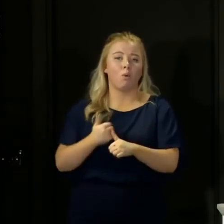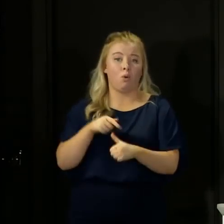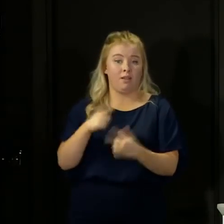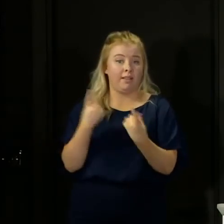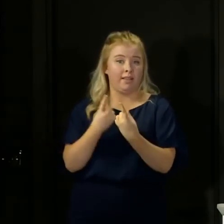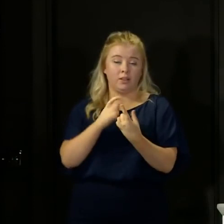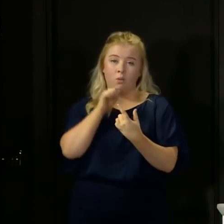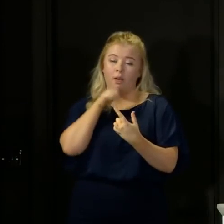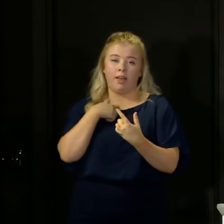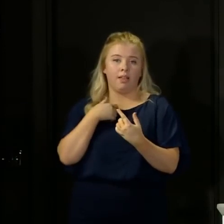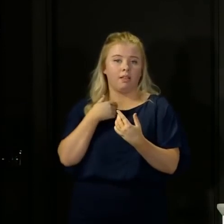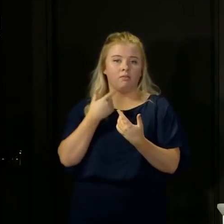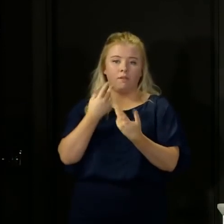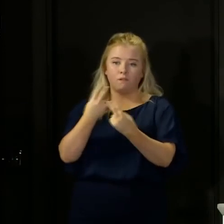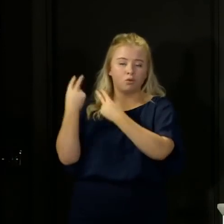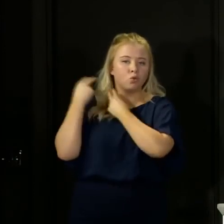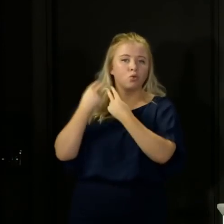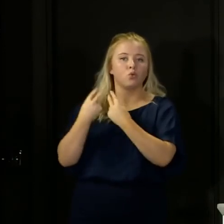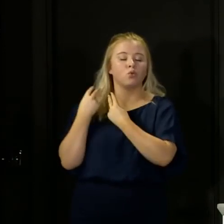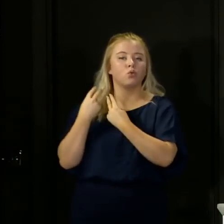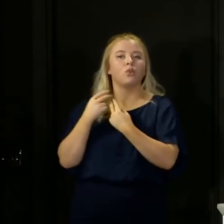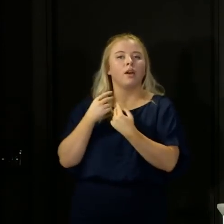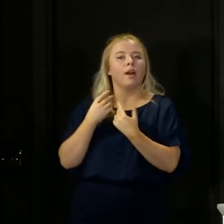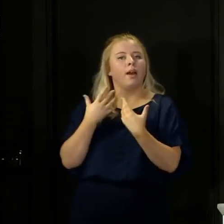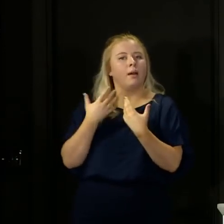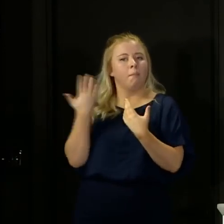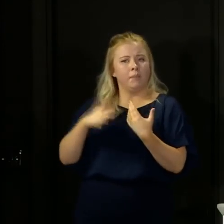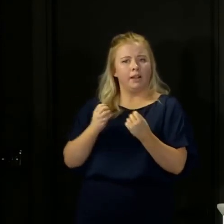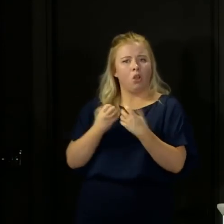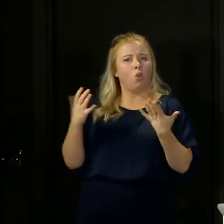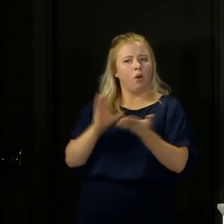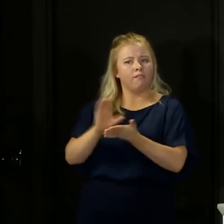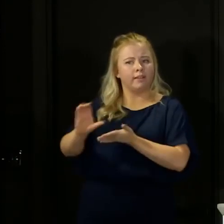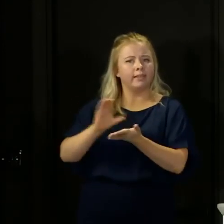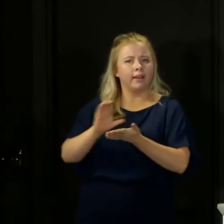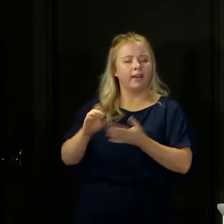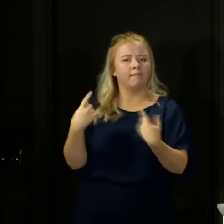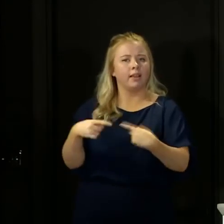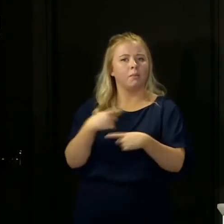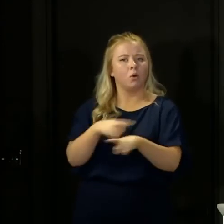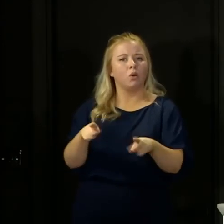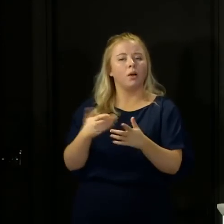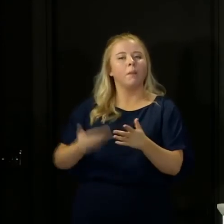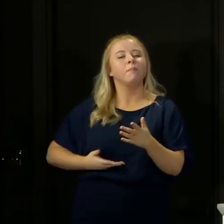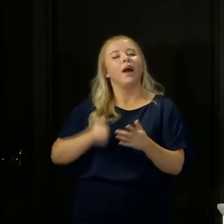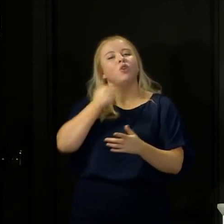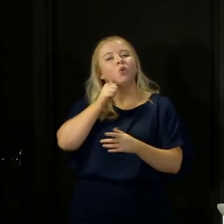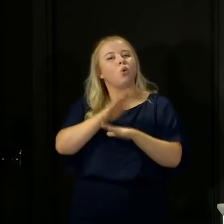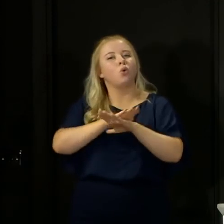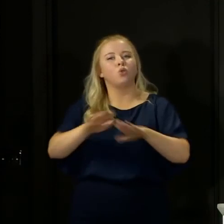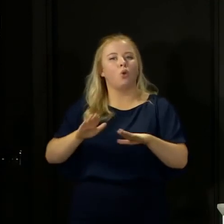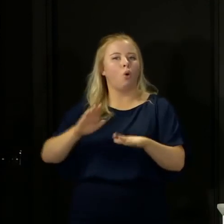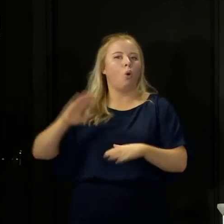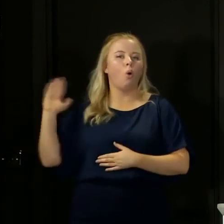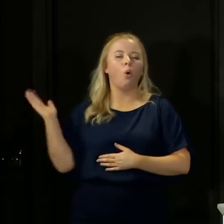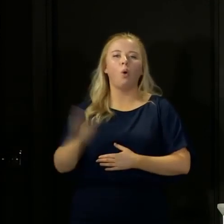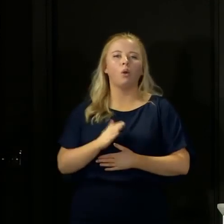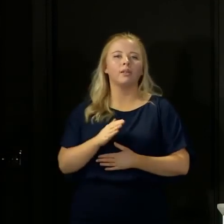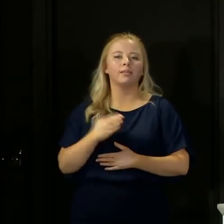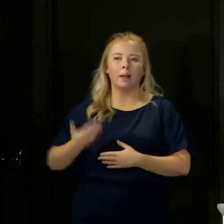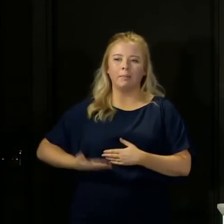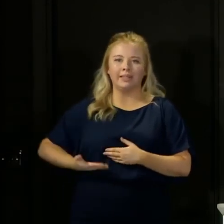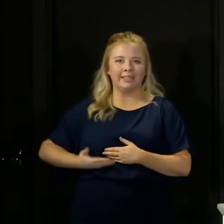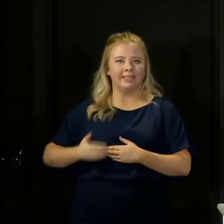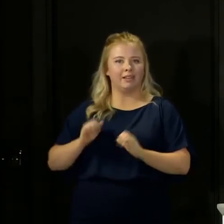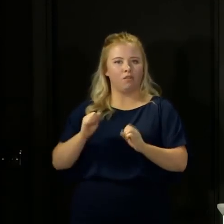ongoing review. We've made substantial support available to businesses, although I know that that doesn't completely compensate every business for every loss.